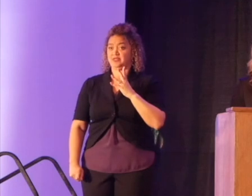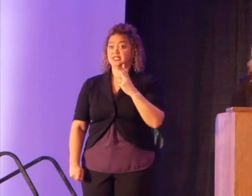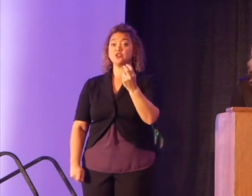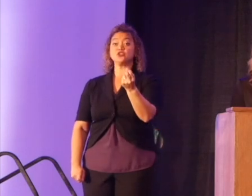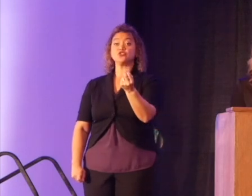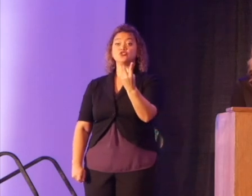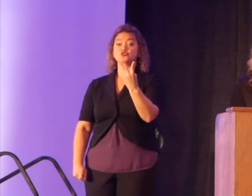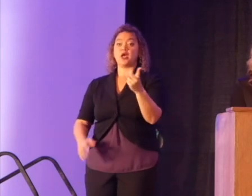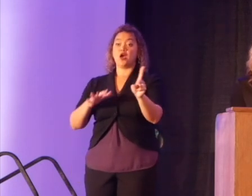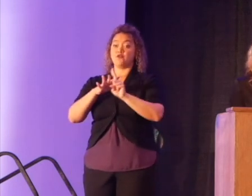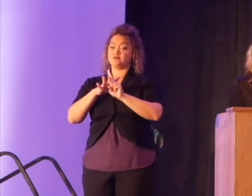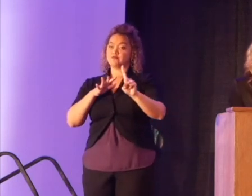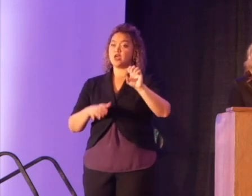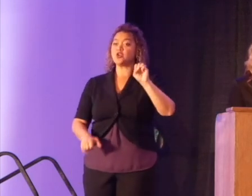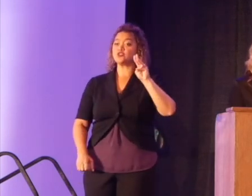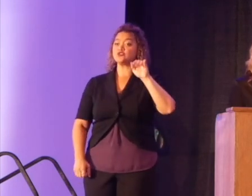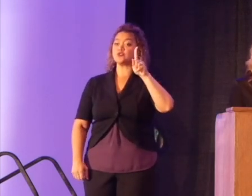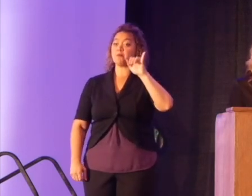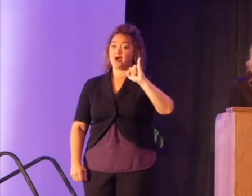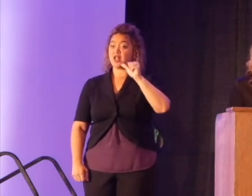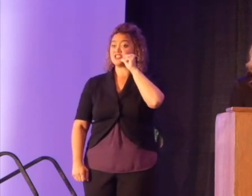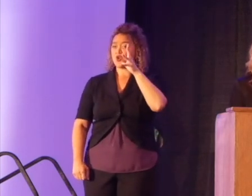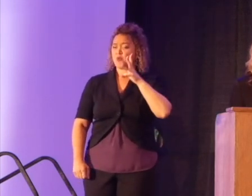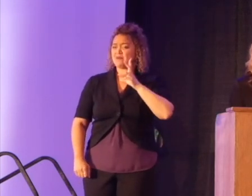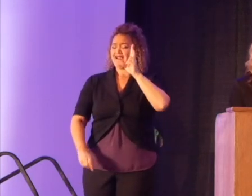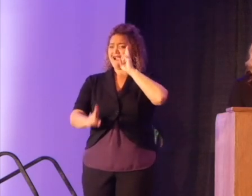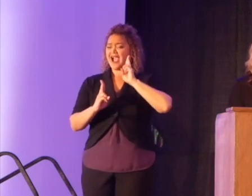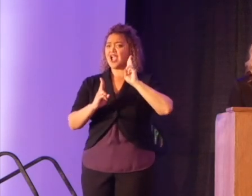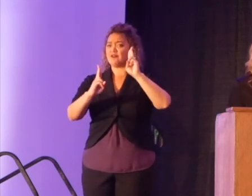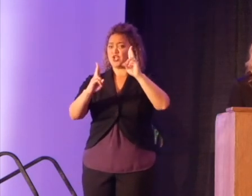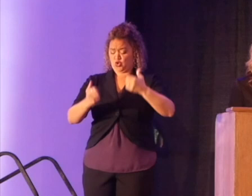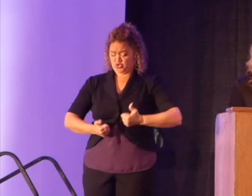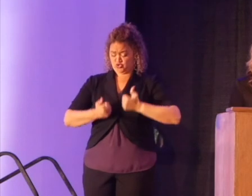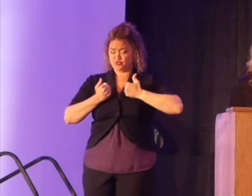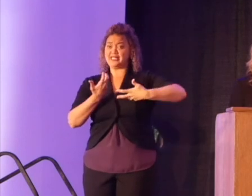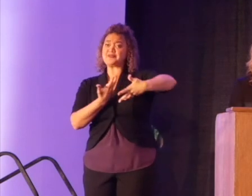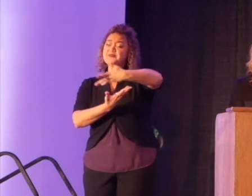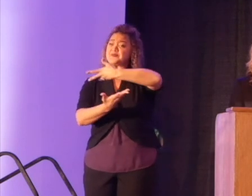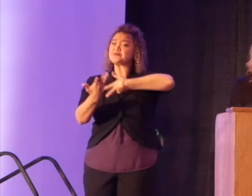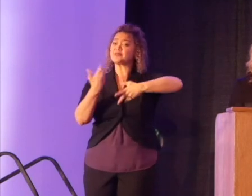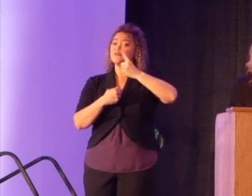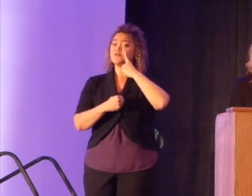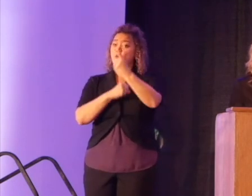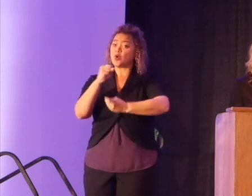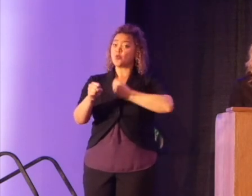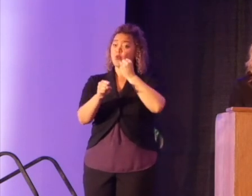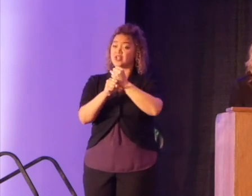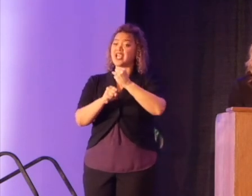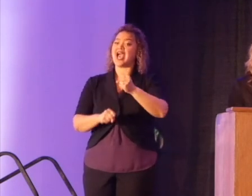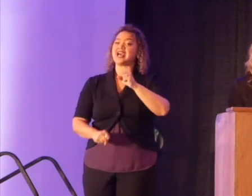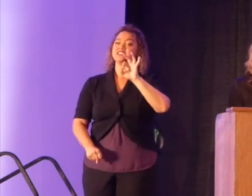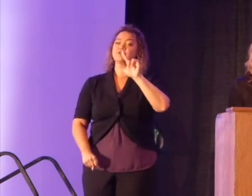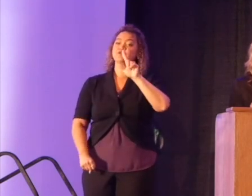12 refugee Somali women whom I had the privilege to live amongst for one year as a Fulbright